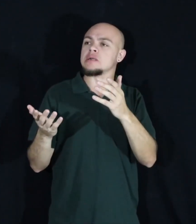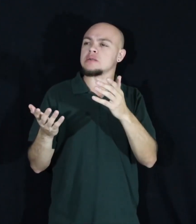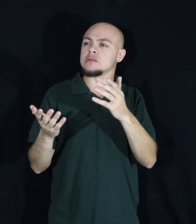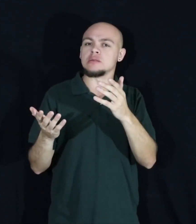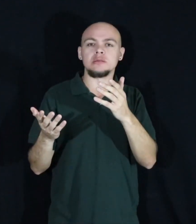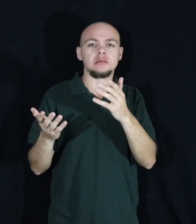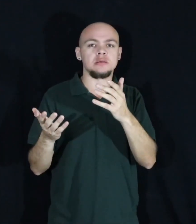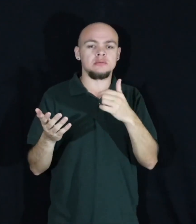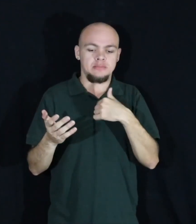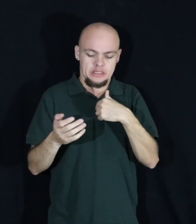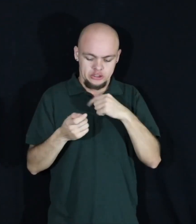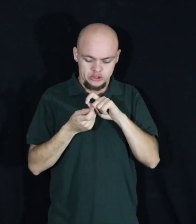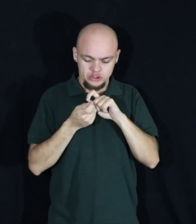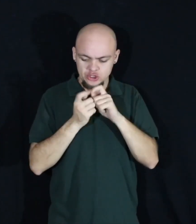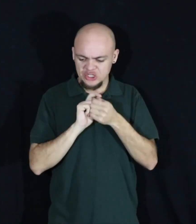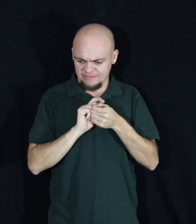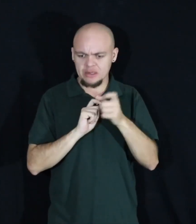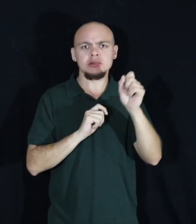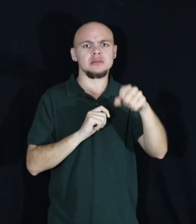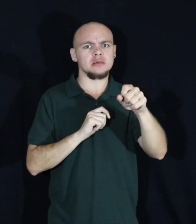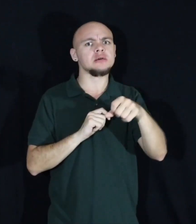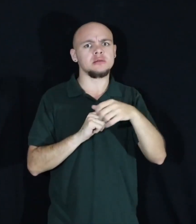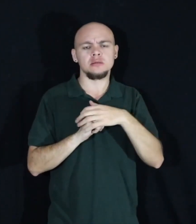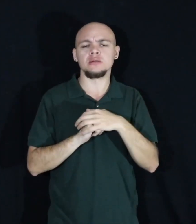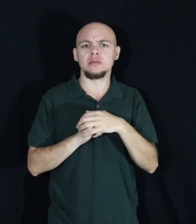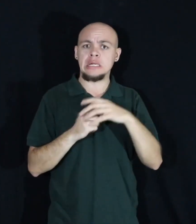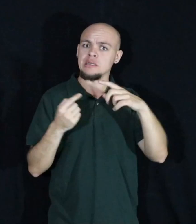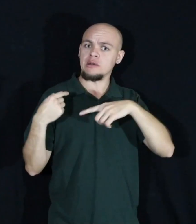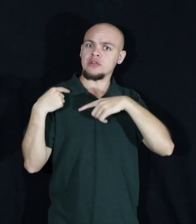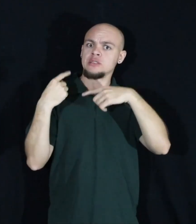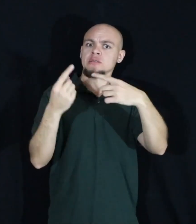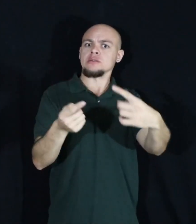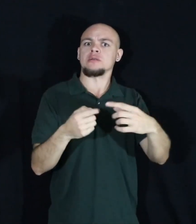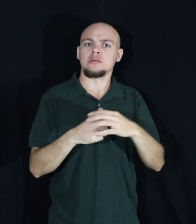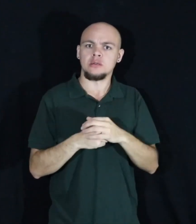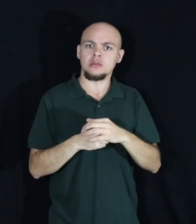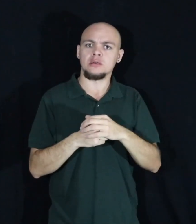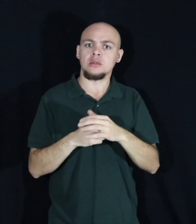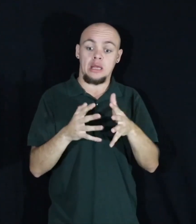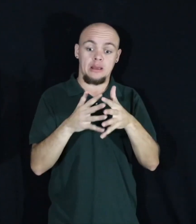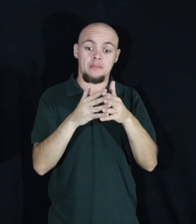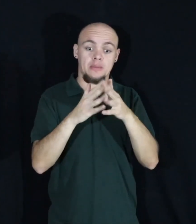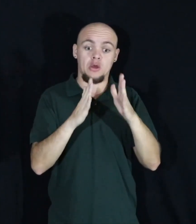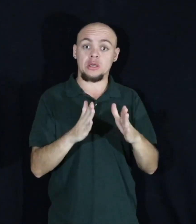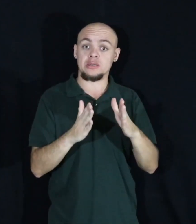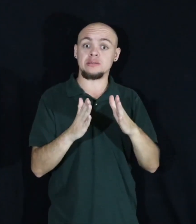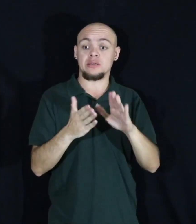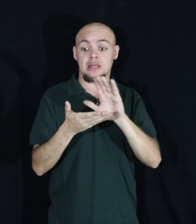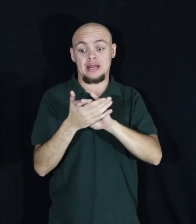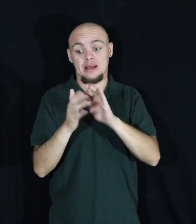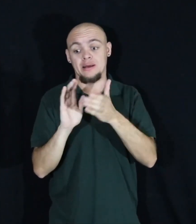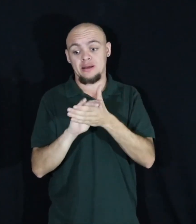was a shift in me, most definitely. And ever since, I've loved Americans and hamburgers.